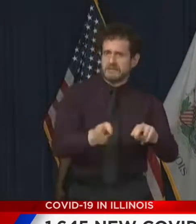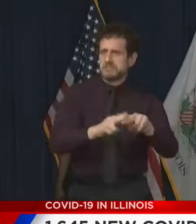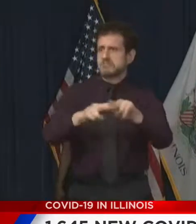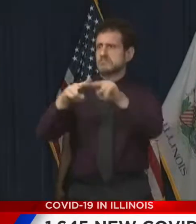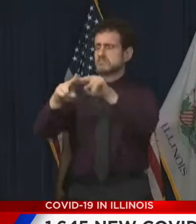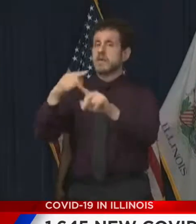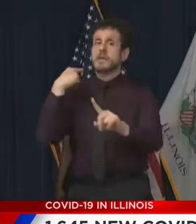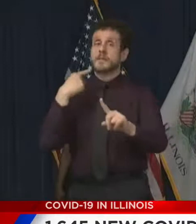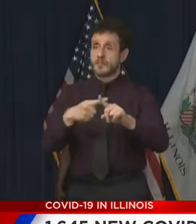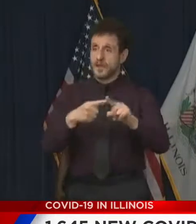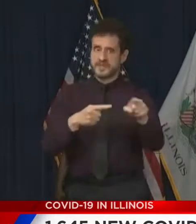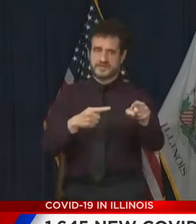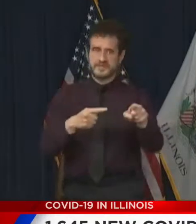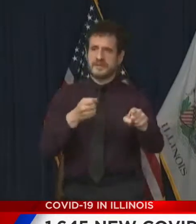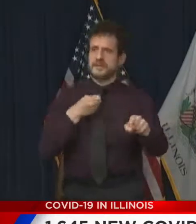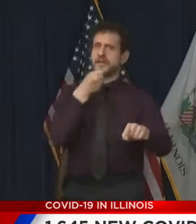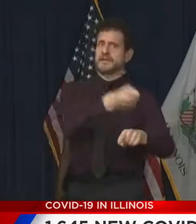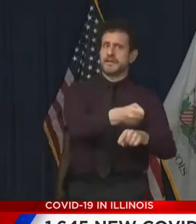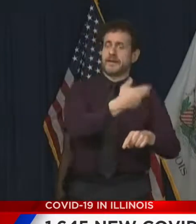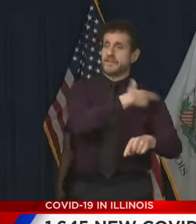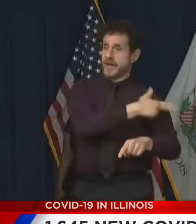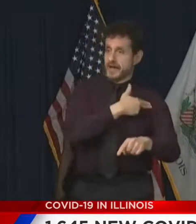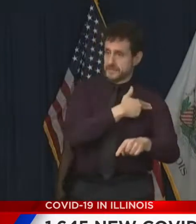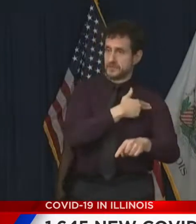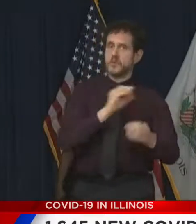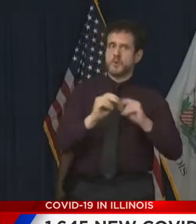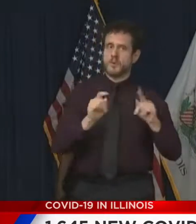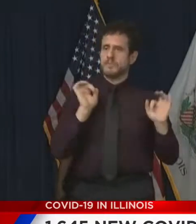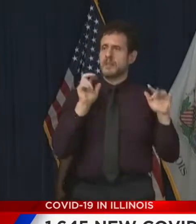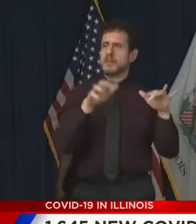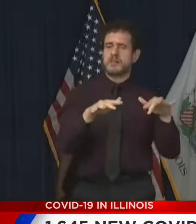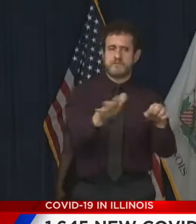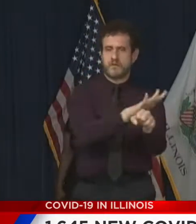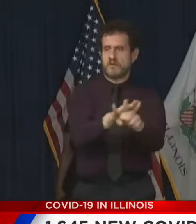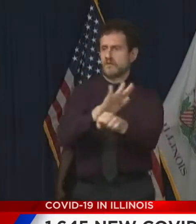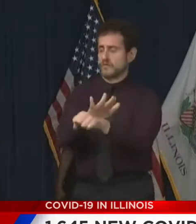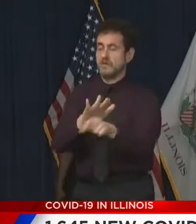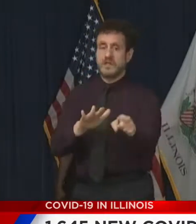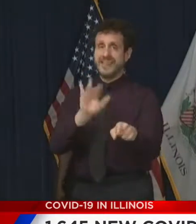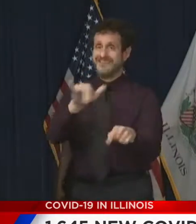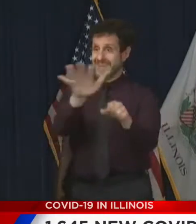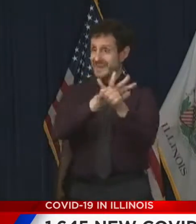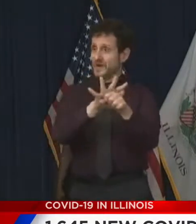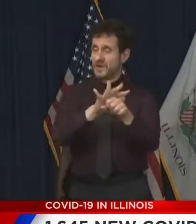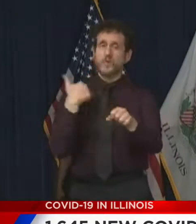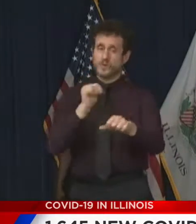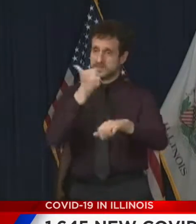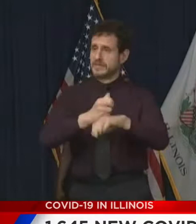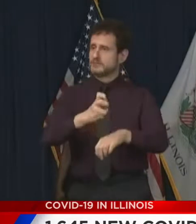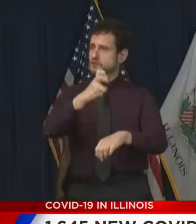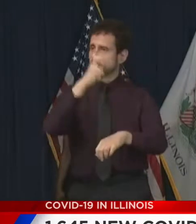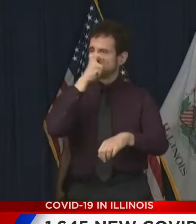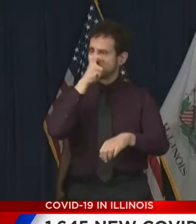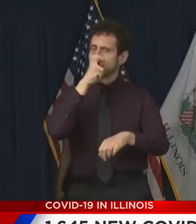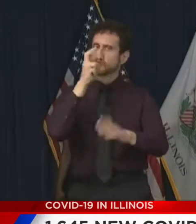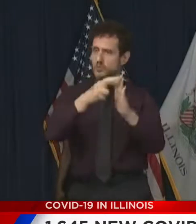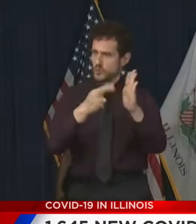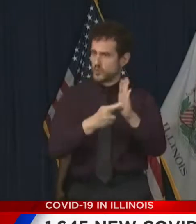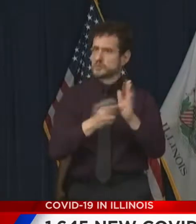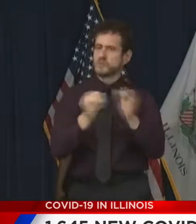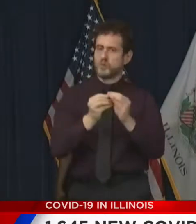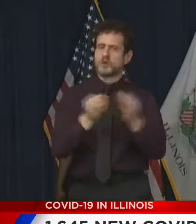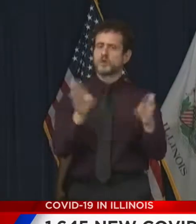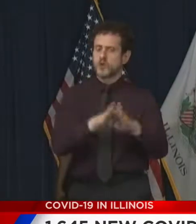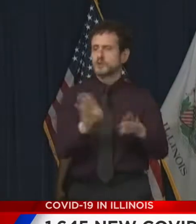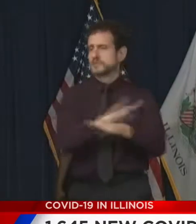admissions, that triggers tougher mitigations for that region. Three consecutive days of a positivity